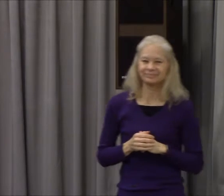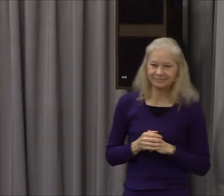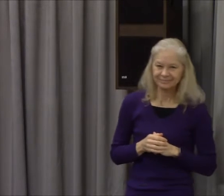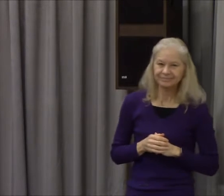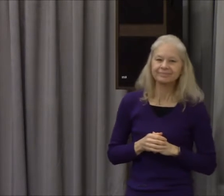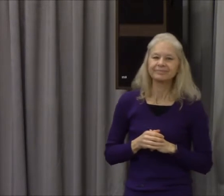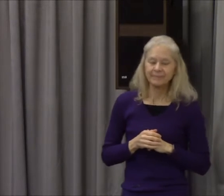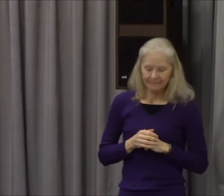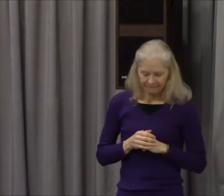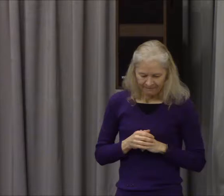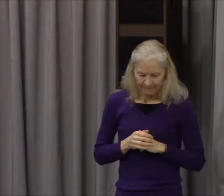We'll go back to Romans.